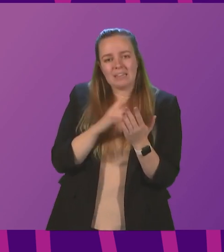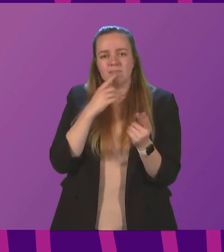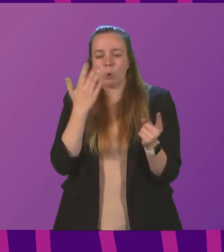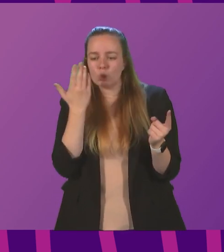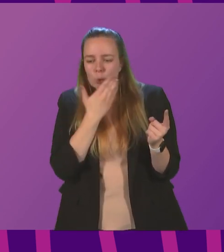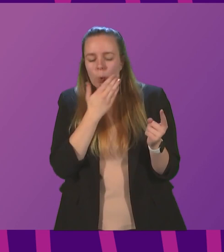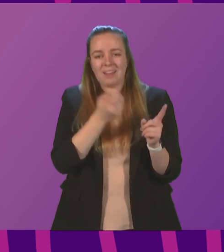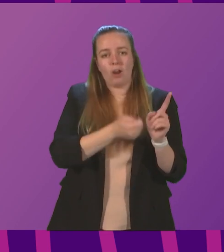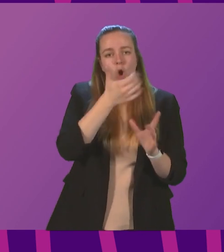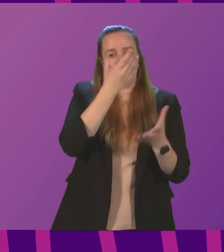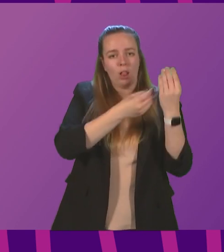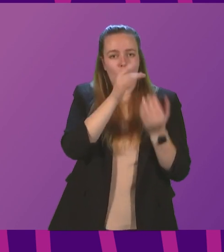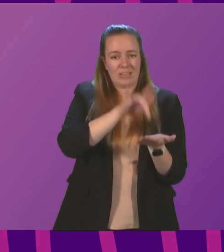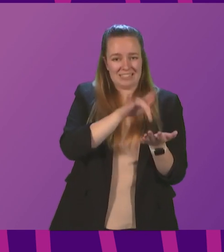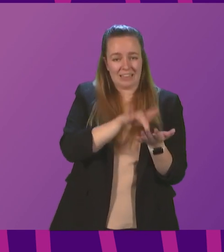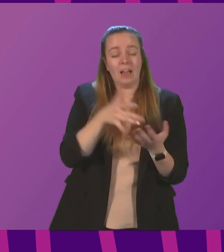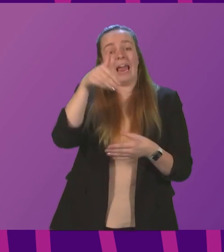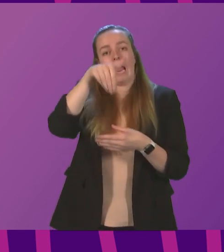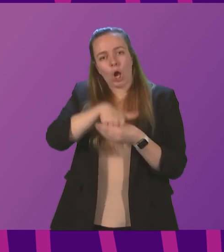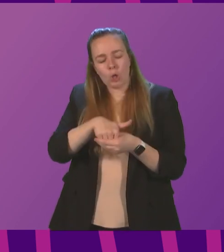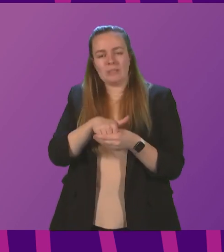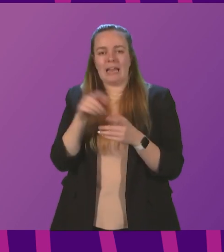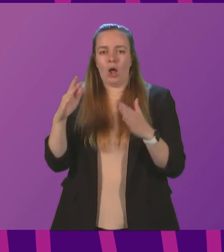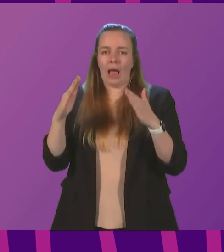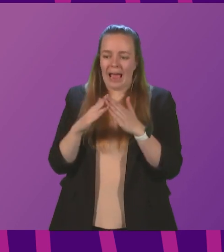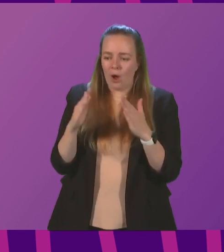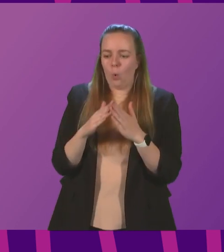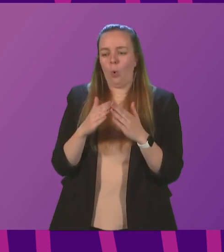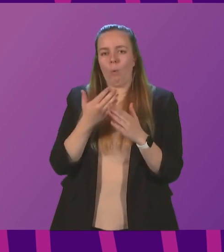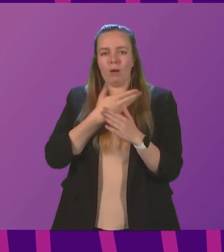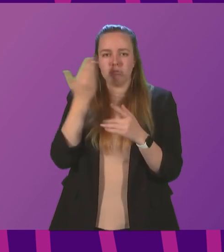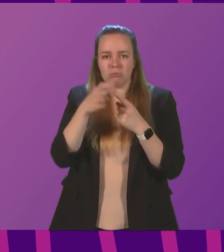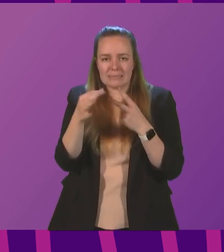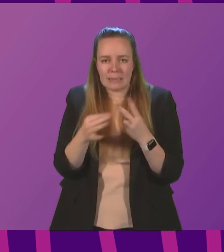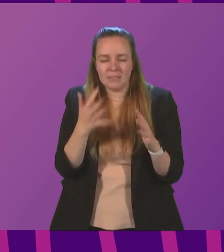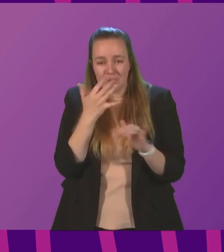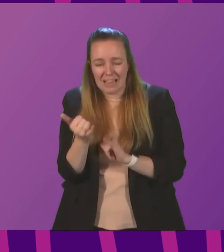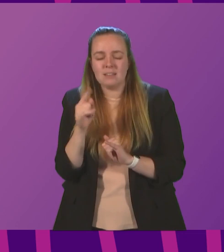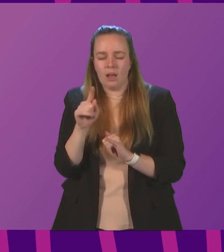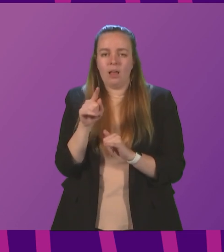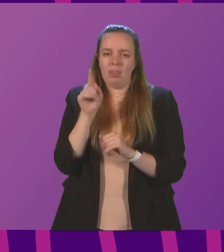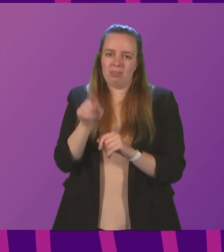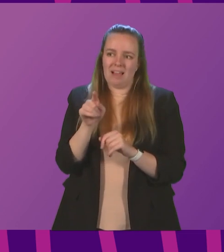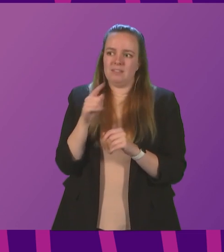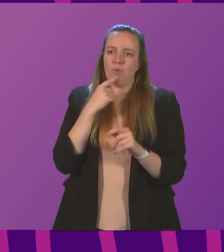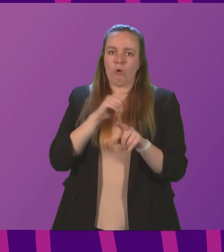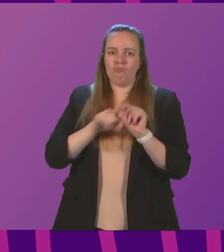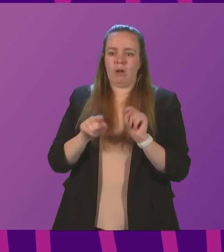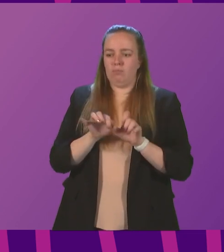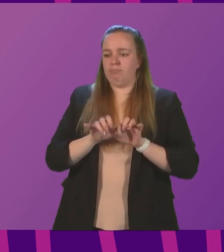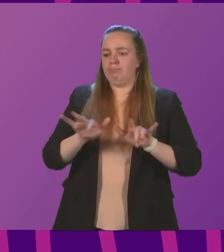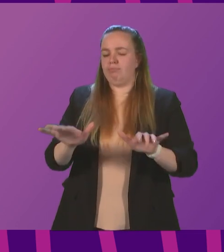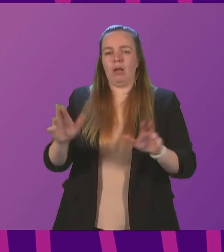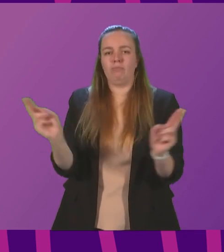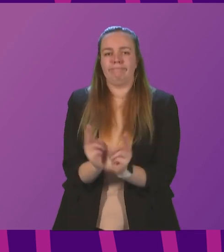early learning centres, including at-home asymptomatic testing, is contributing to keeping transmission rates among staff low.